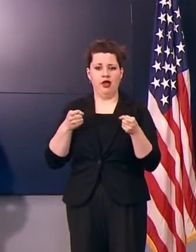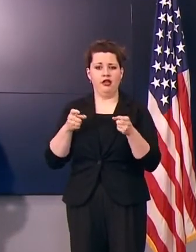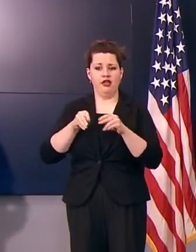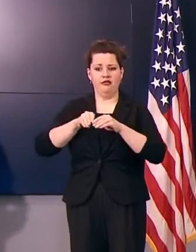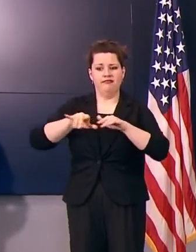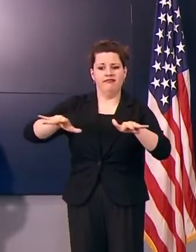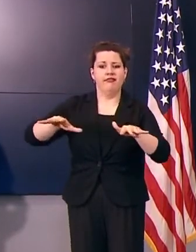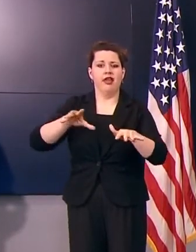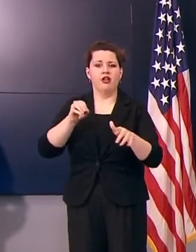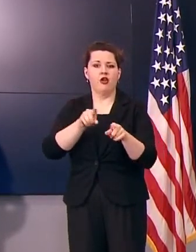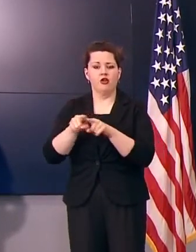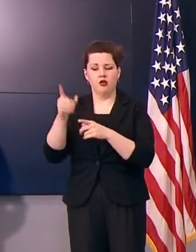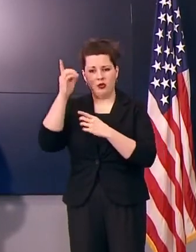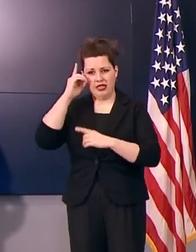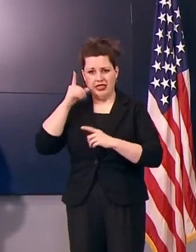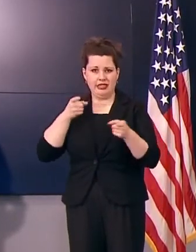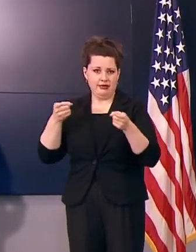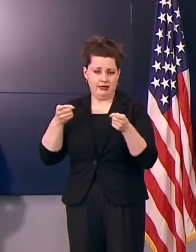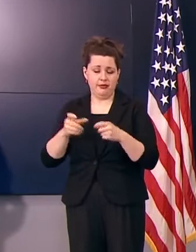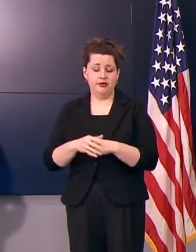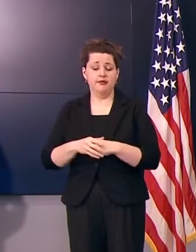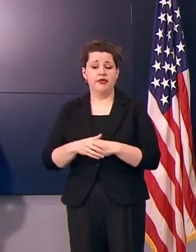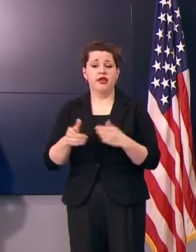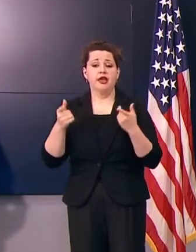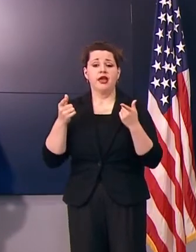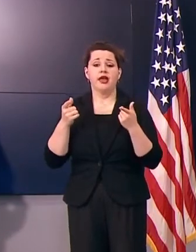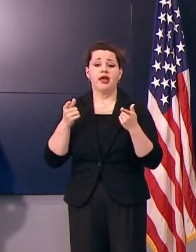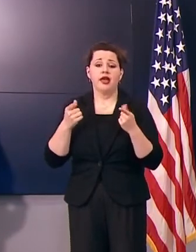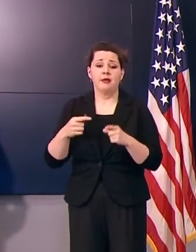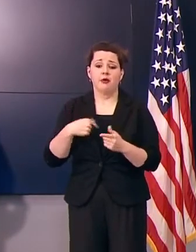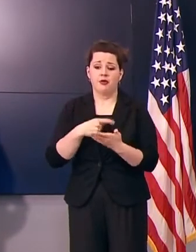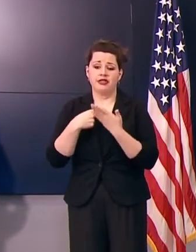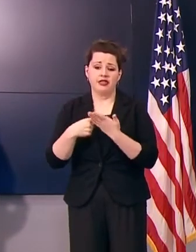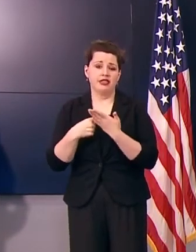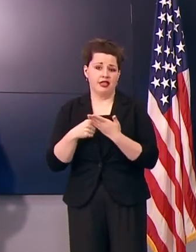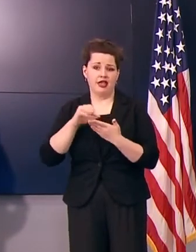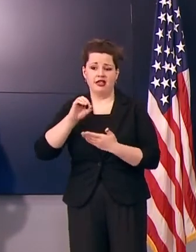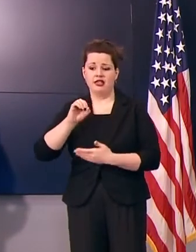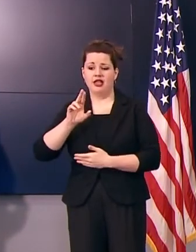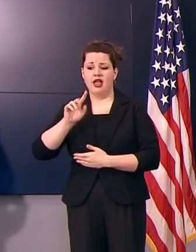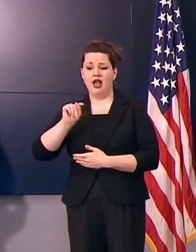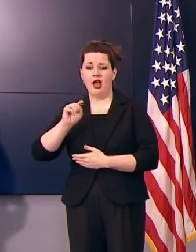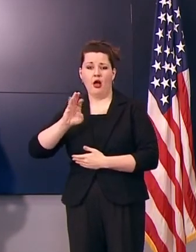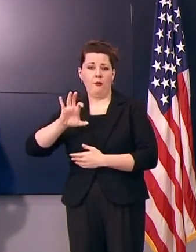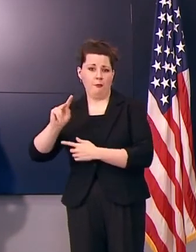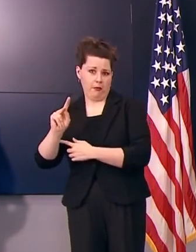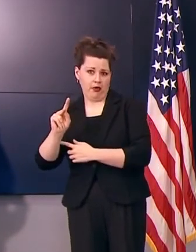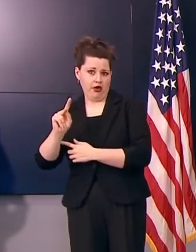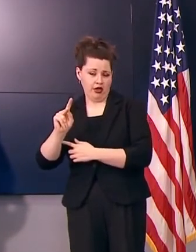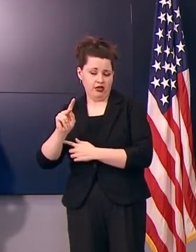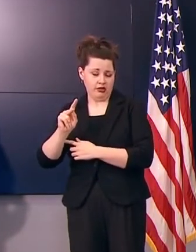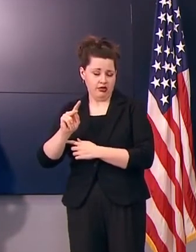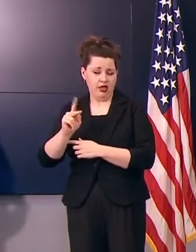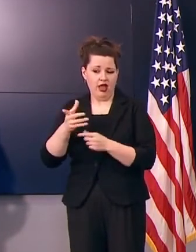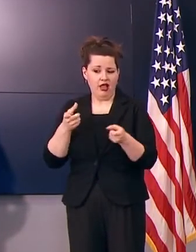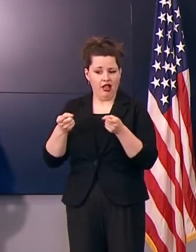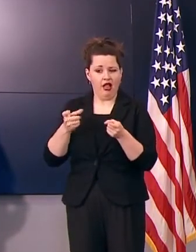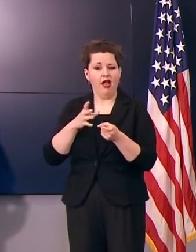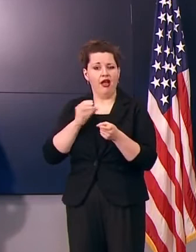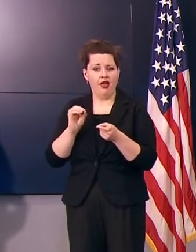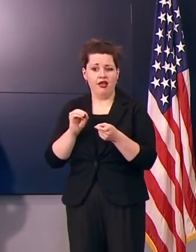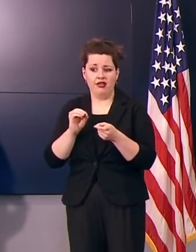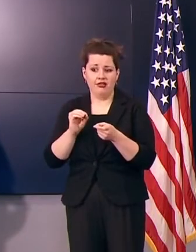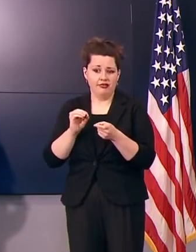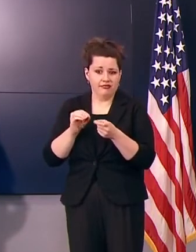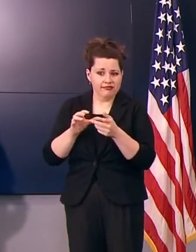to disease management. So when we talk about working on outbreaks, and as I've said before, we're doing a lot of things all at once. We're collecting